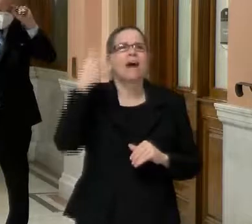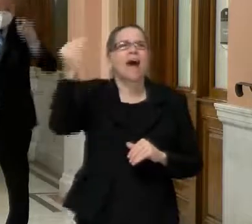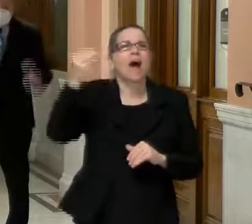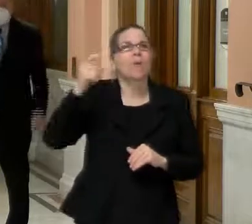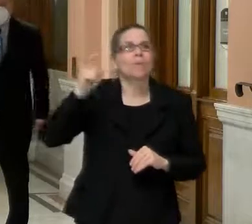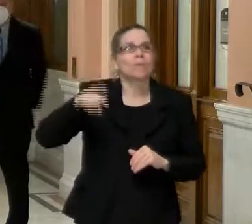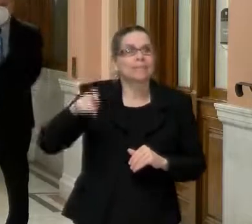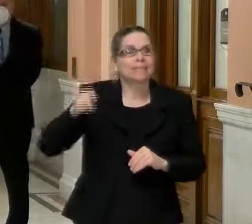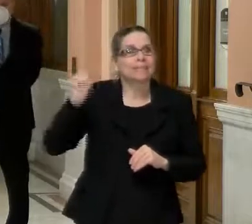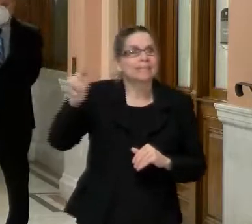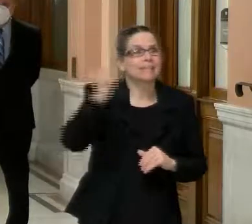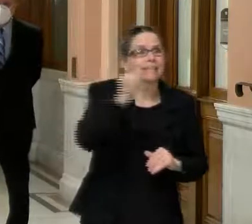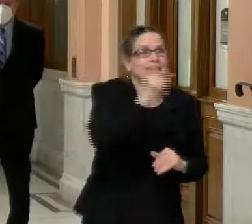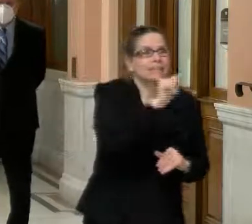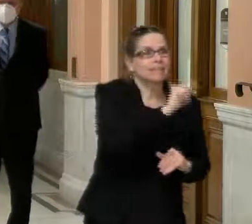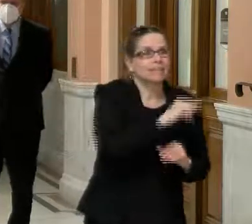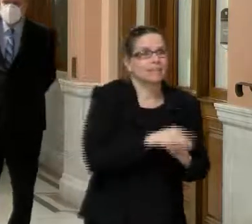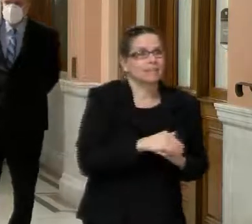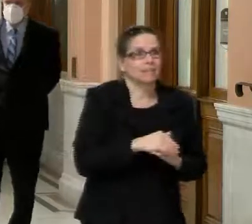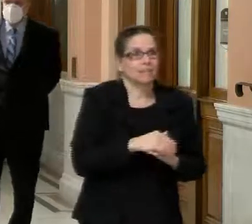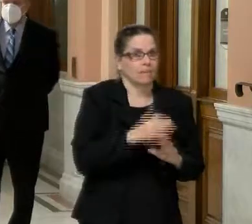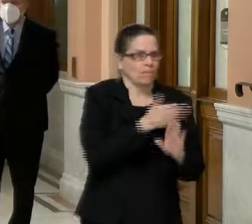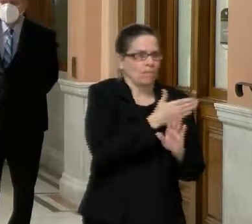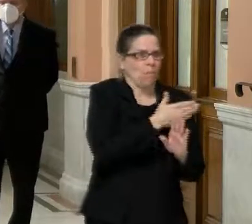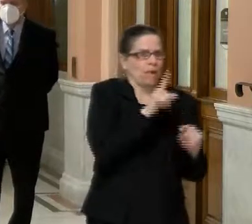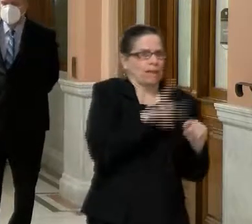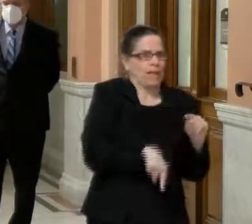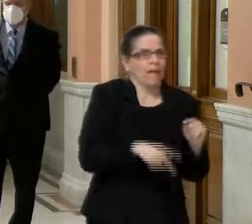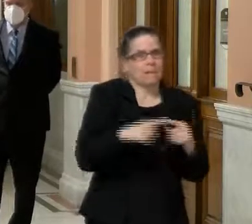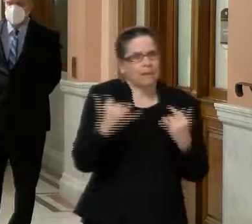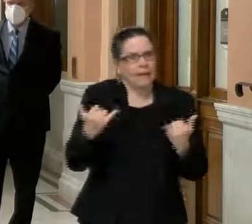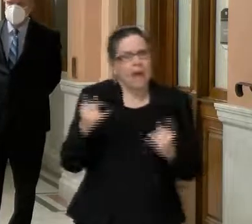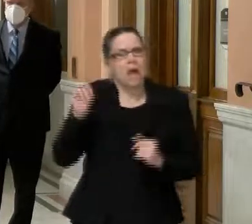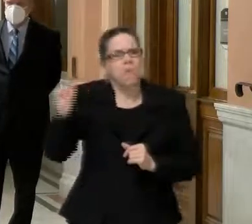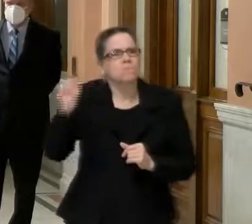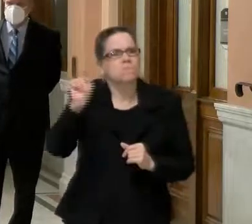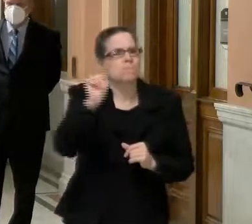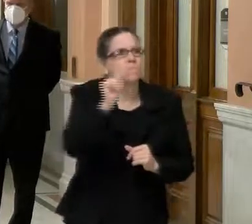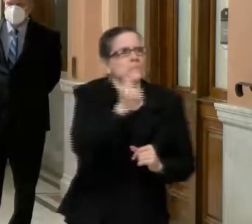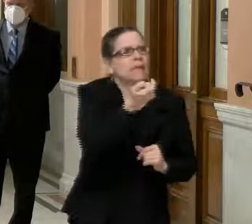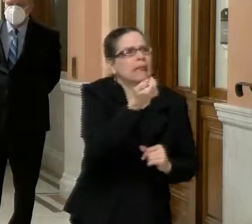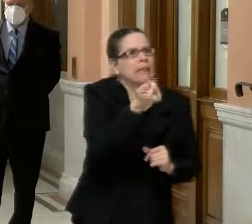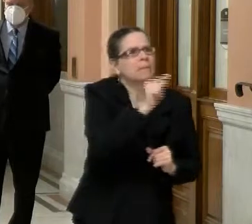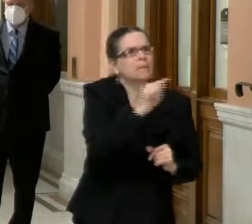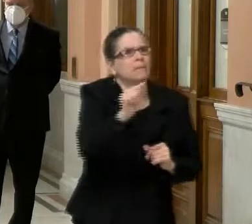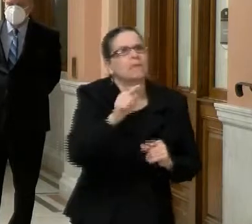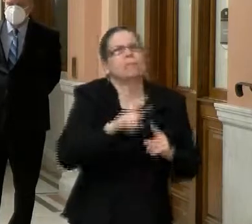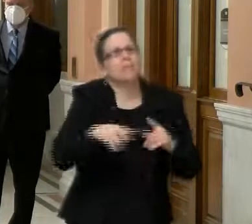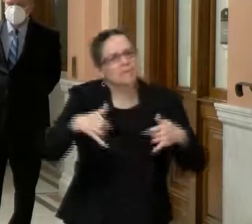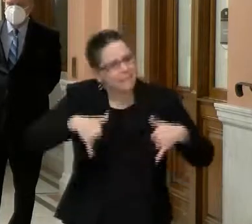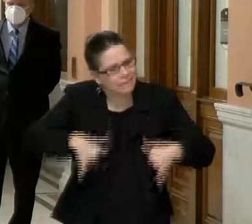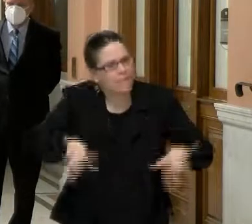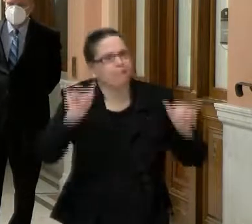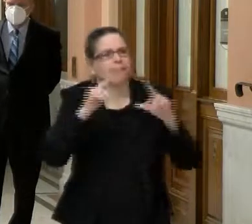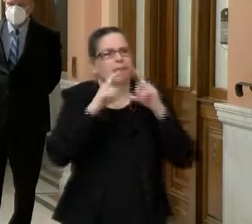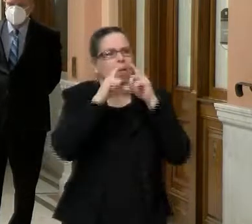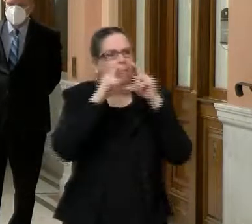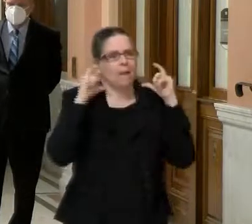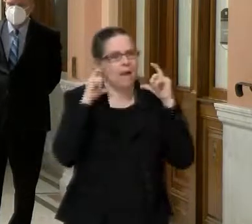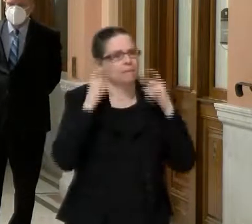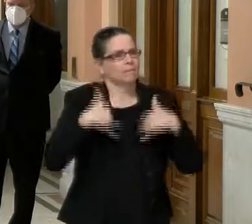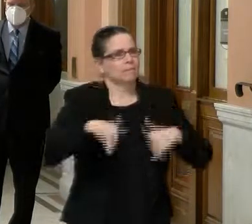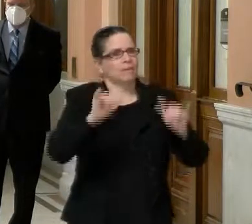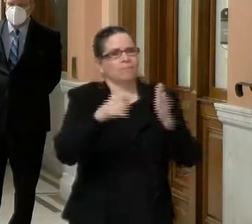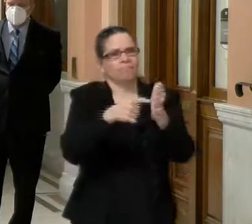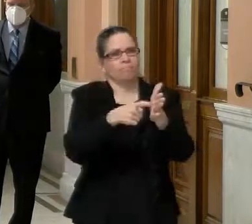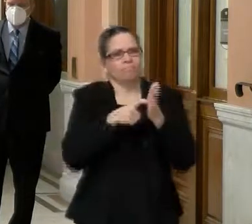uh, next week that you haven't been able to do in the last few weeks, you are still required to wear that mask when you're in those facilities, uh, at